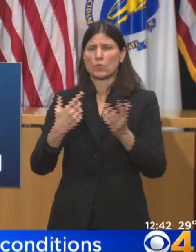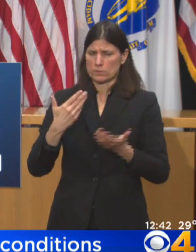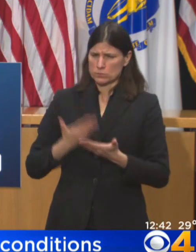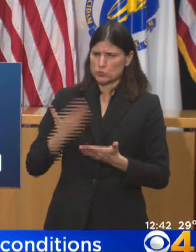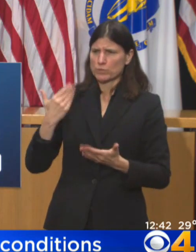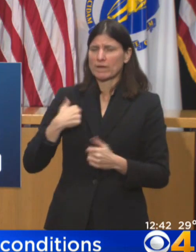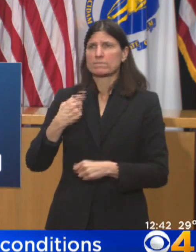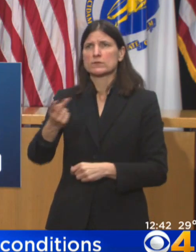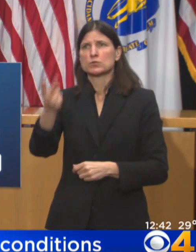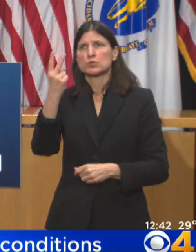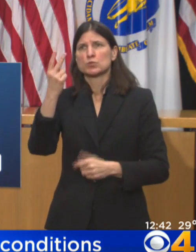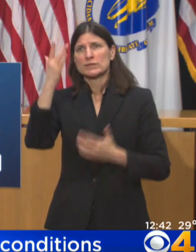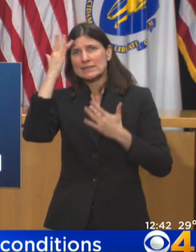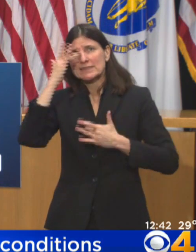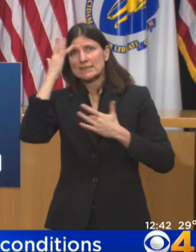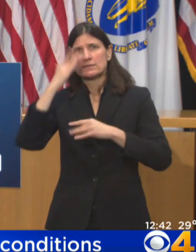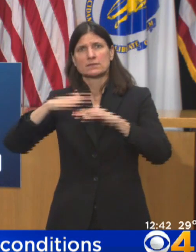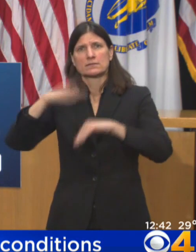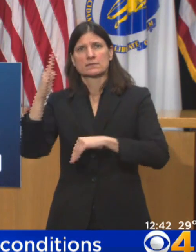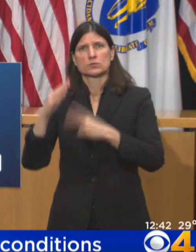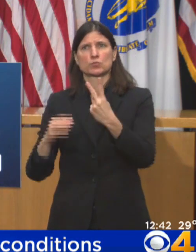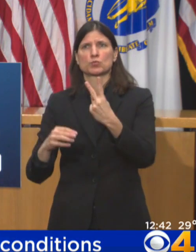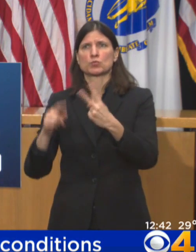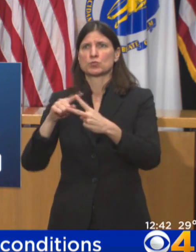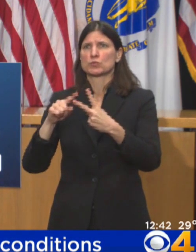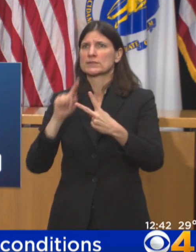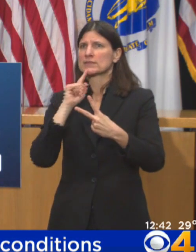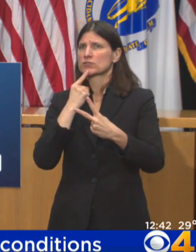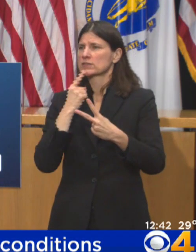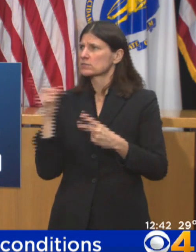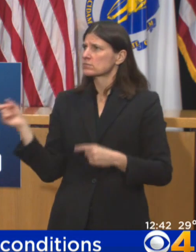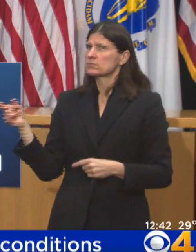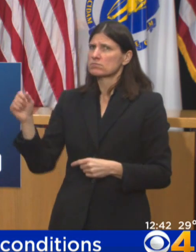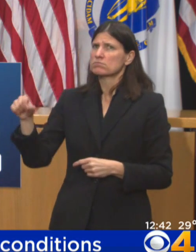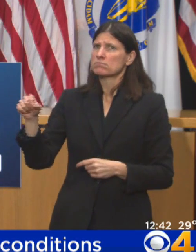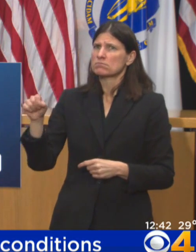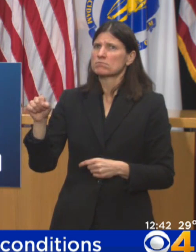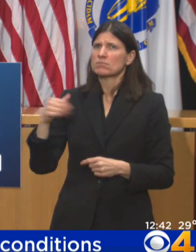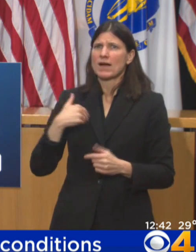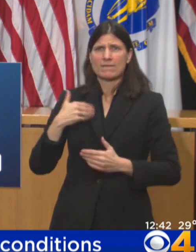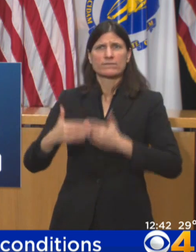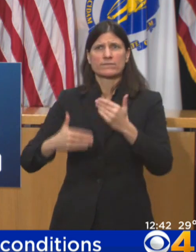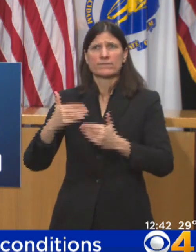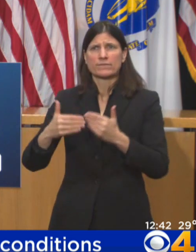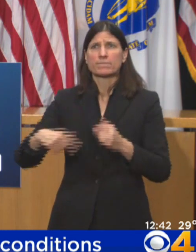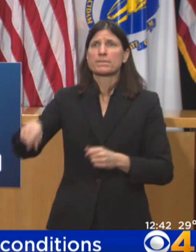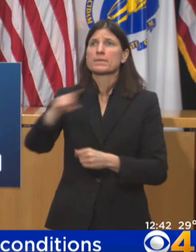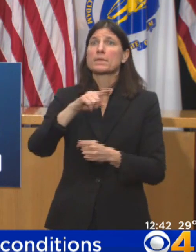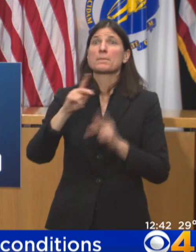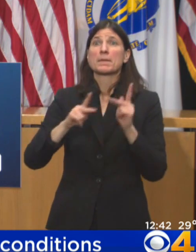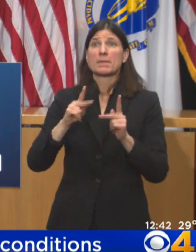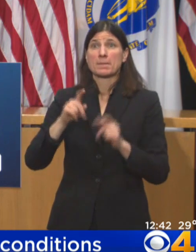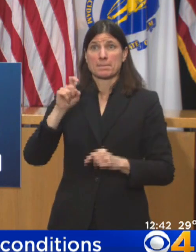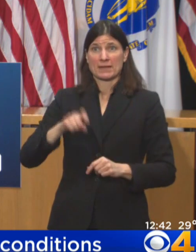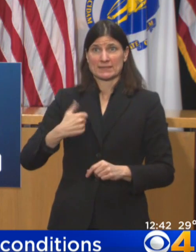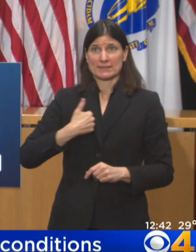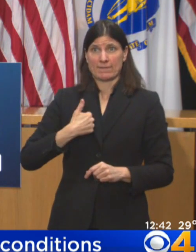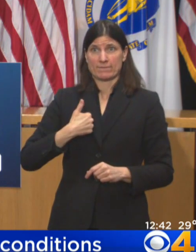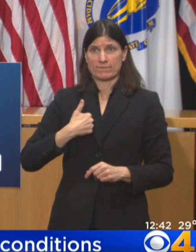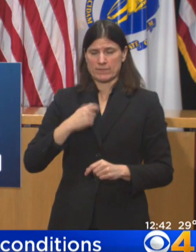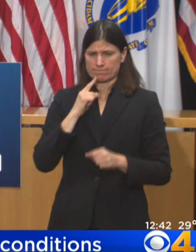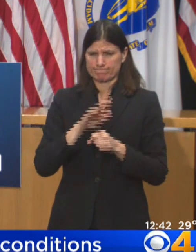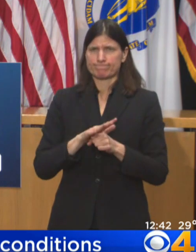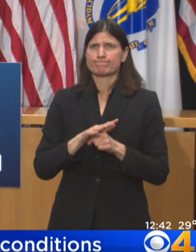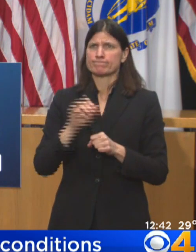It's an attestation process for the comorbidity determinations, and, you know, I've talked to governors, secretary senators, talked